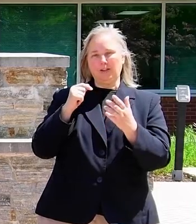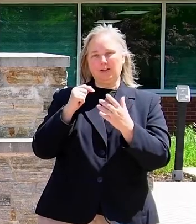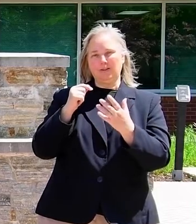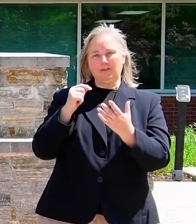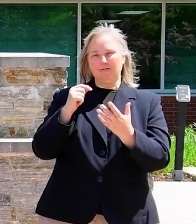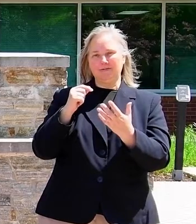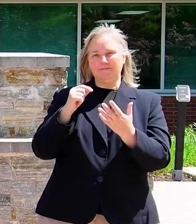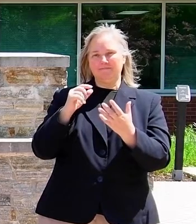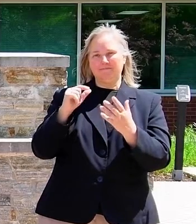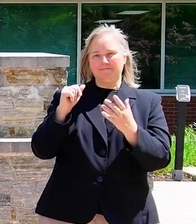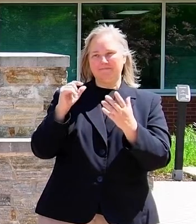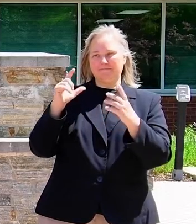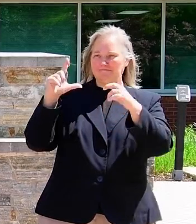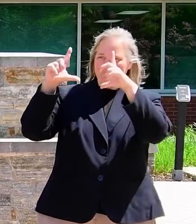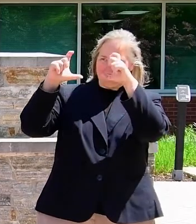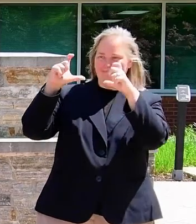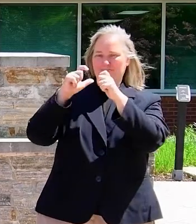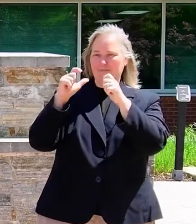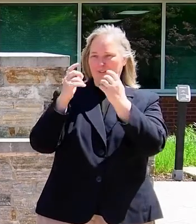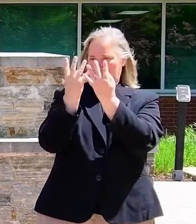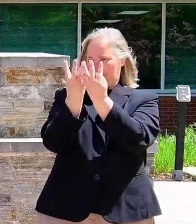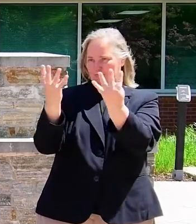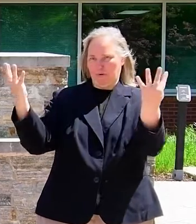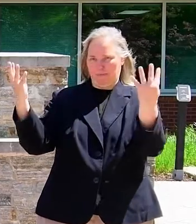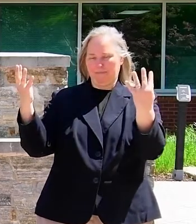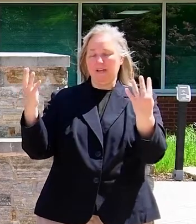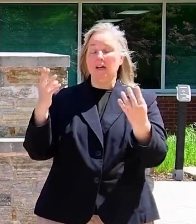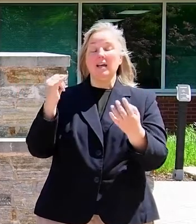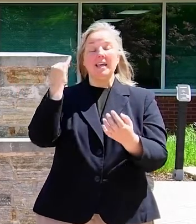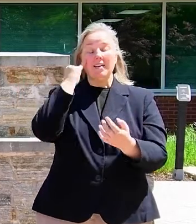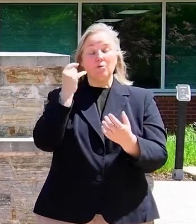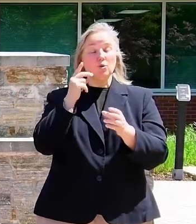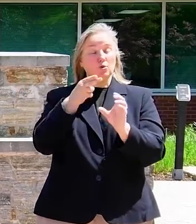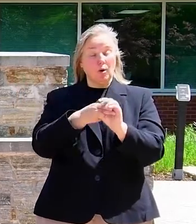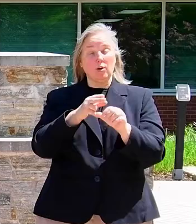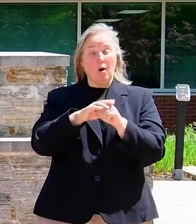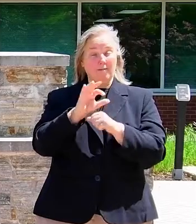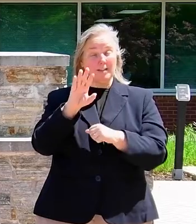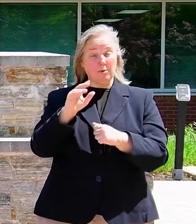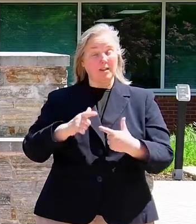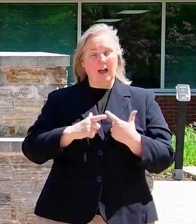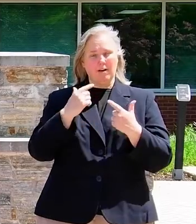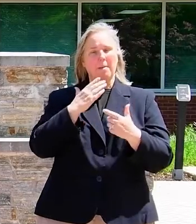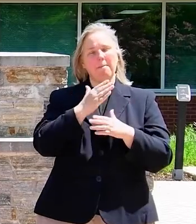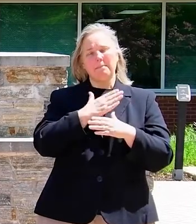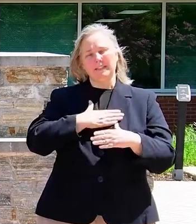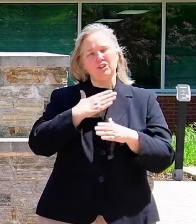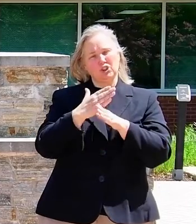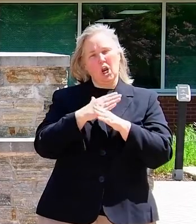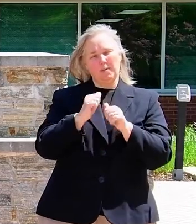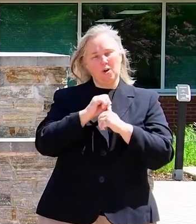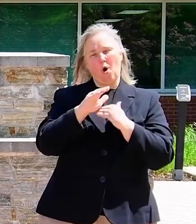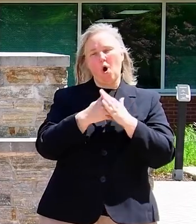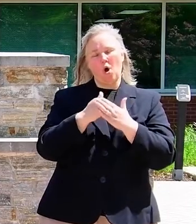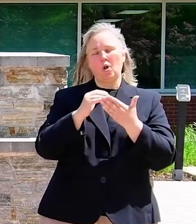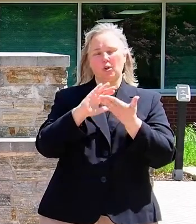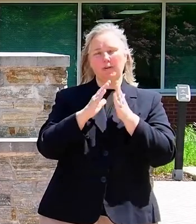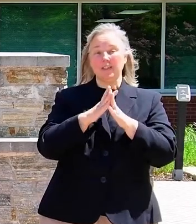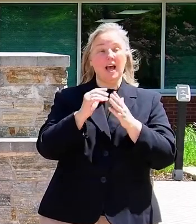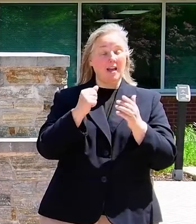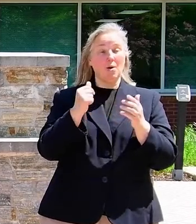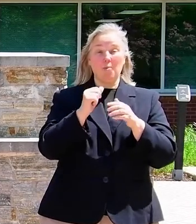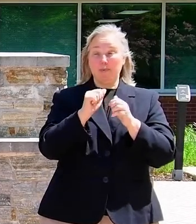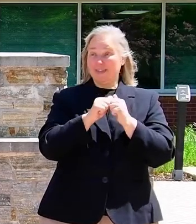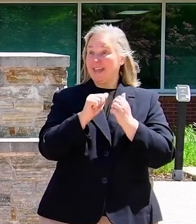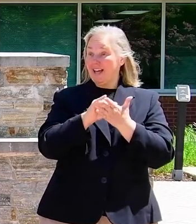And those who are joining on Facebook Live, please share this with all of our communities. And with that said, let's do one more whoop and holler